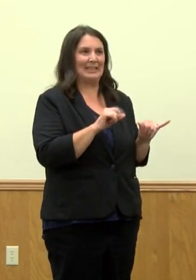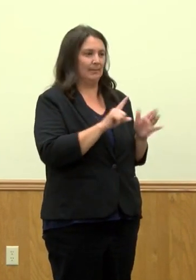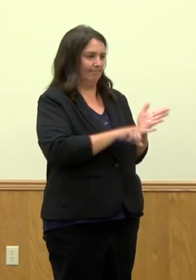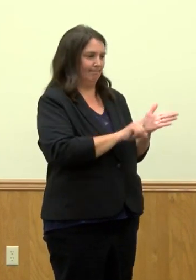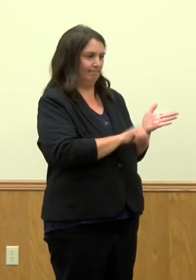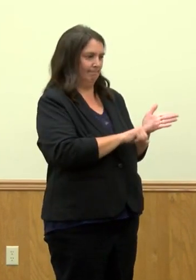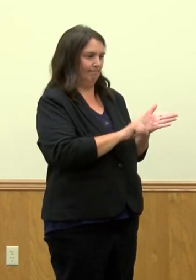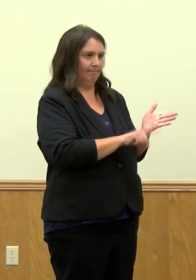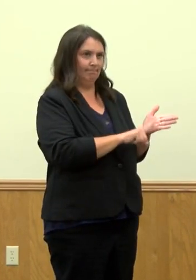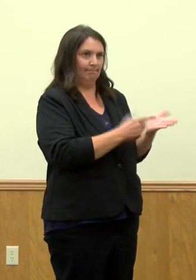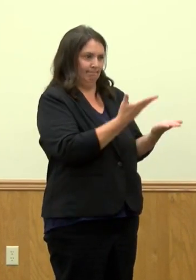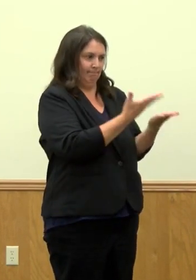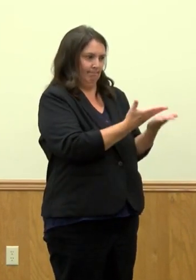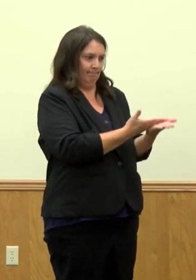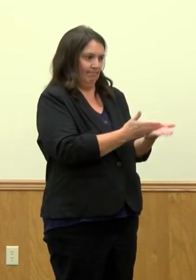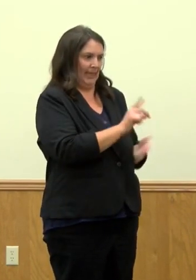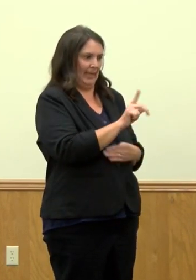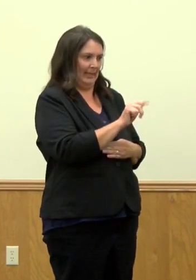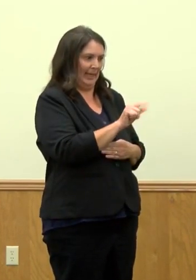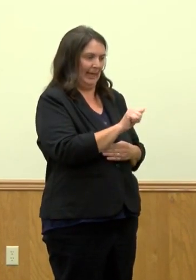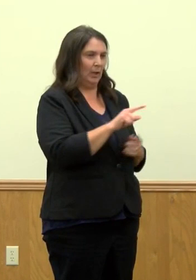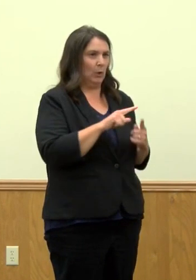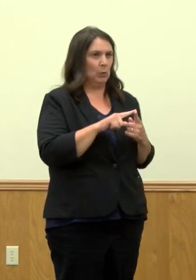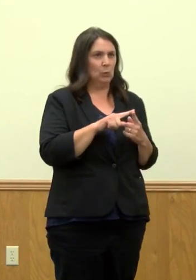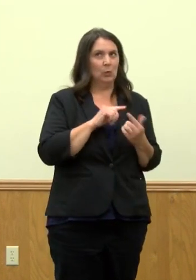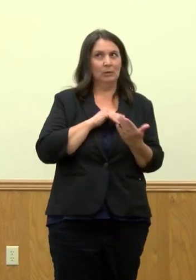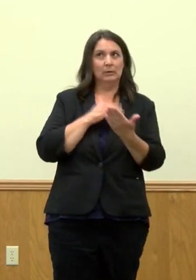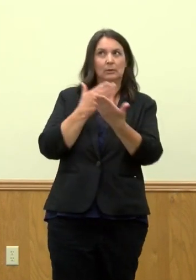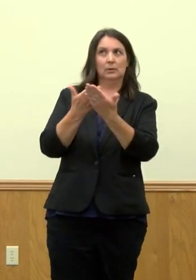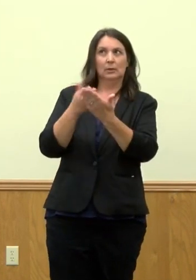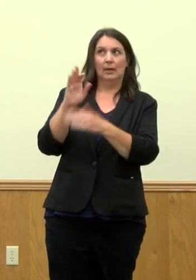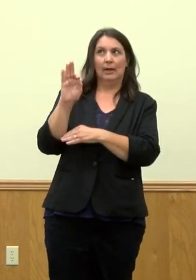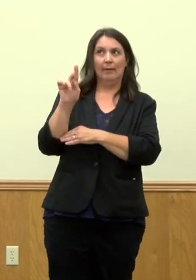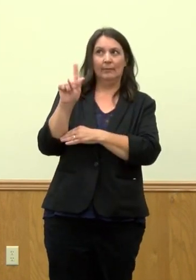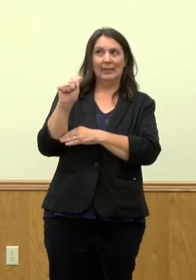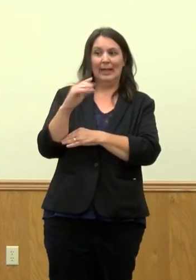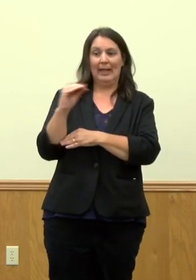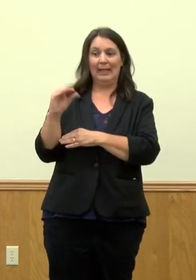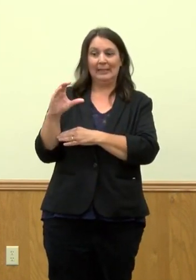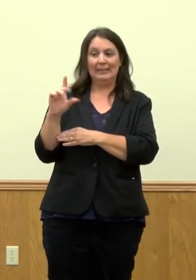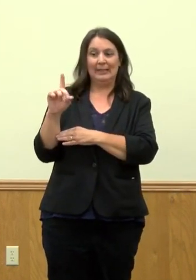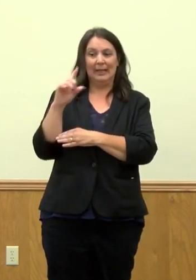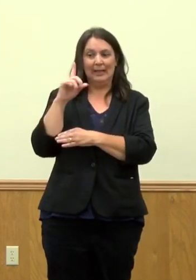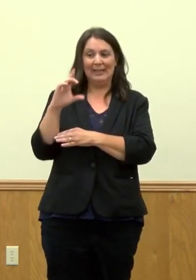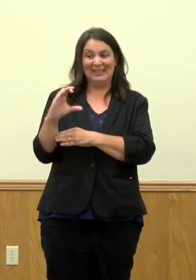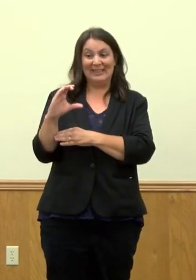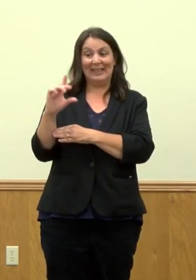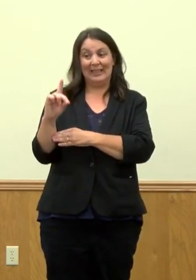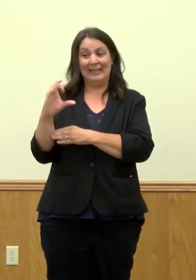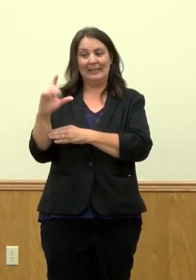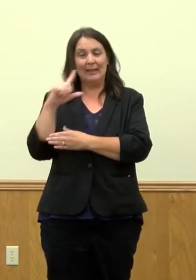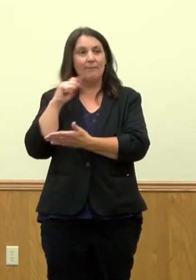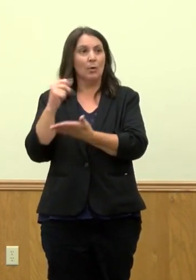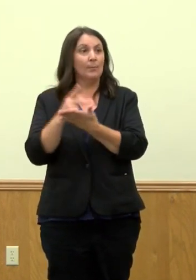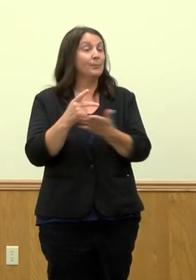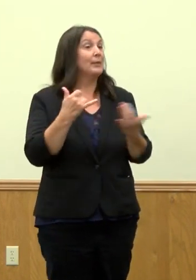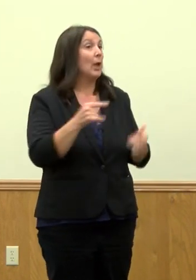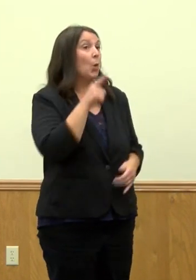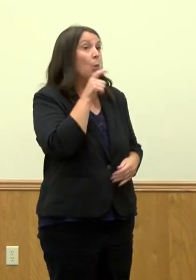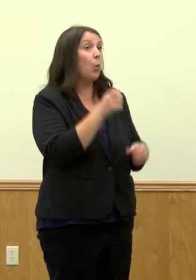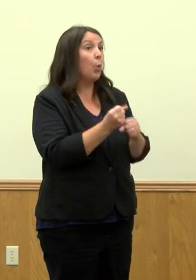and present it to the FDA and CDC for approval. So who could get this? So this would be